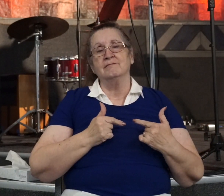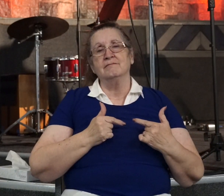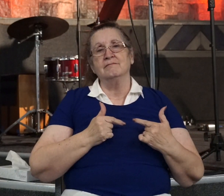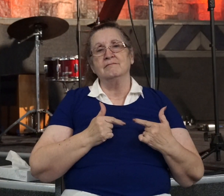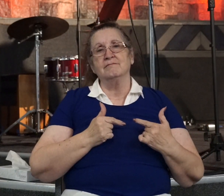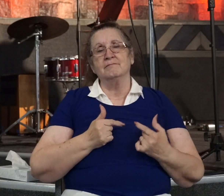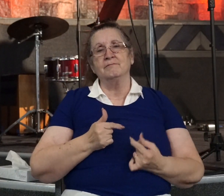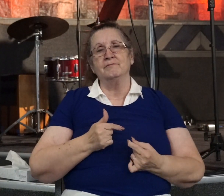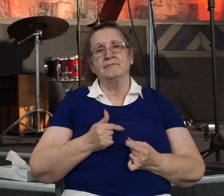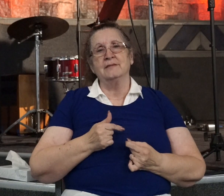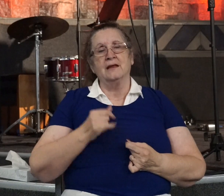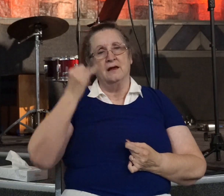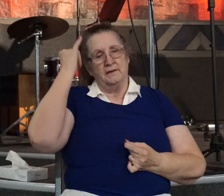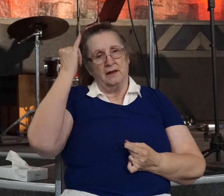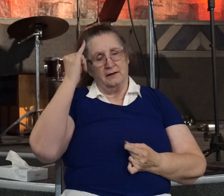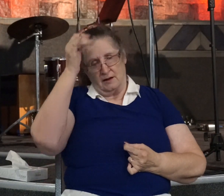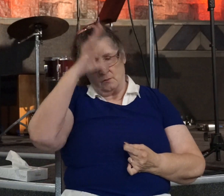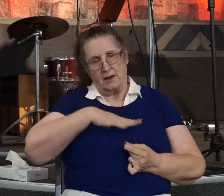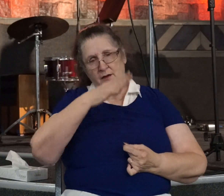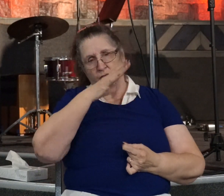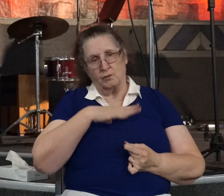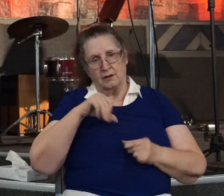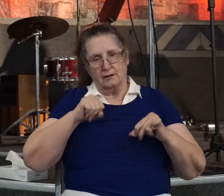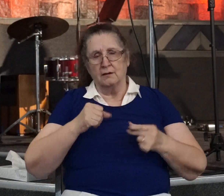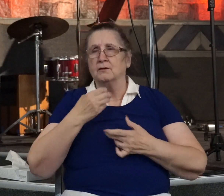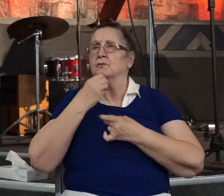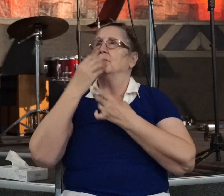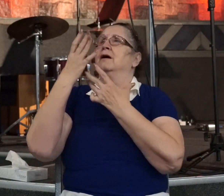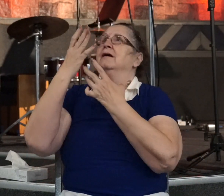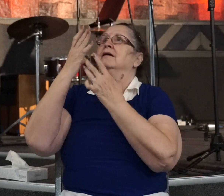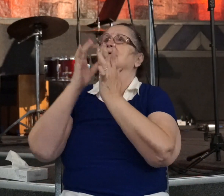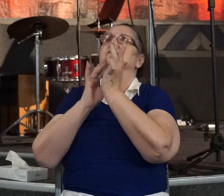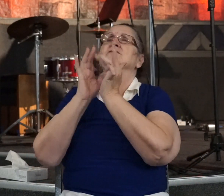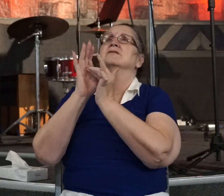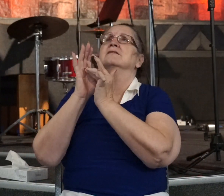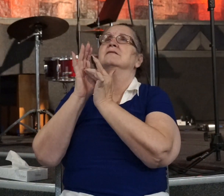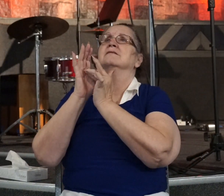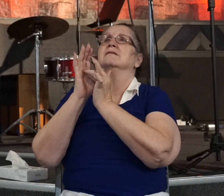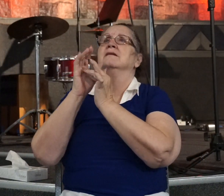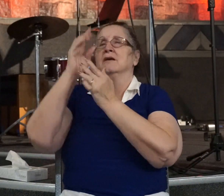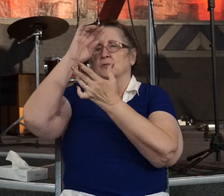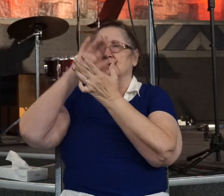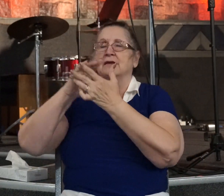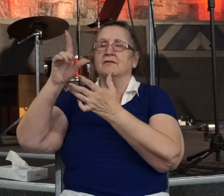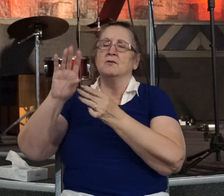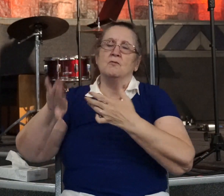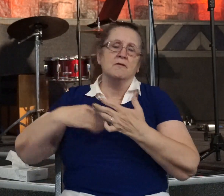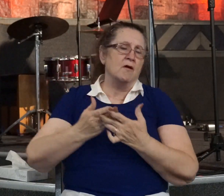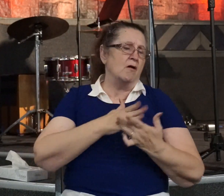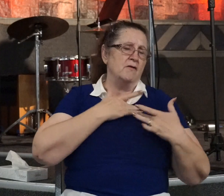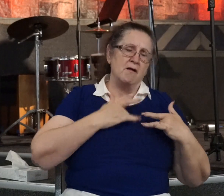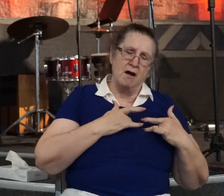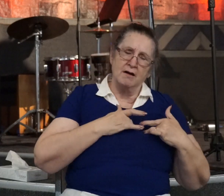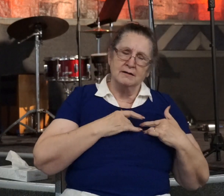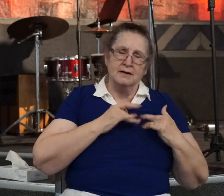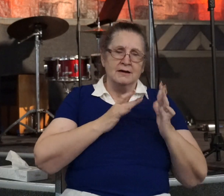The idea that a man or a woman could cry out to Jesus and believe in Him with their whole heart and Jesus reject them